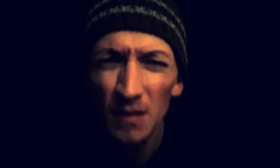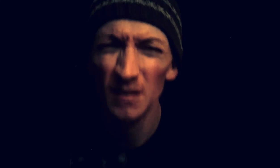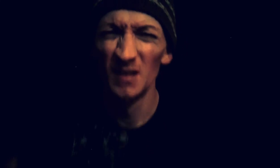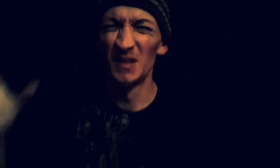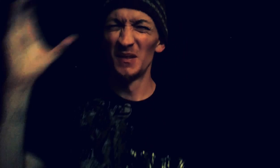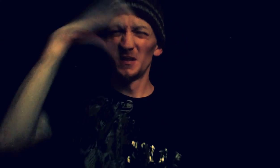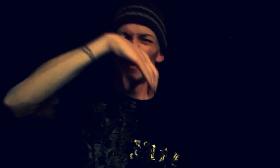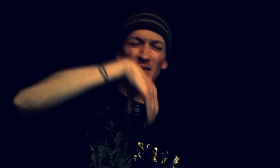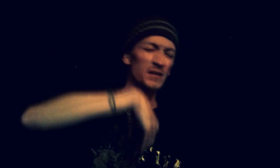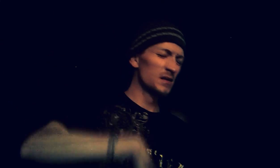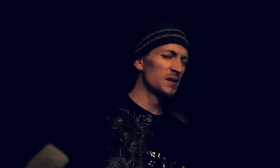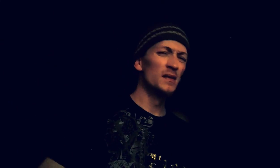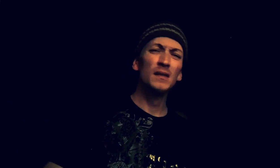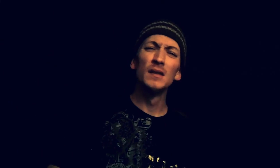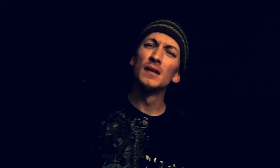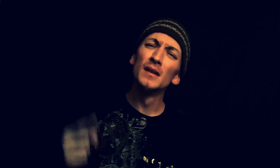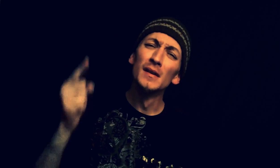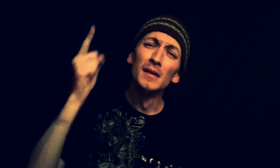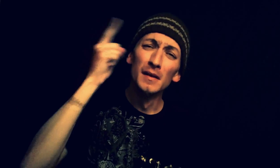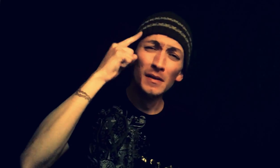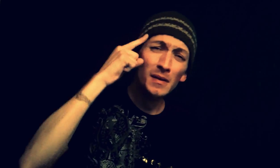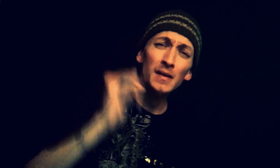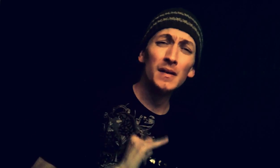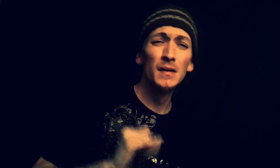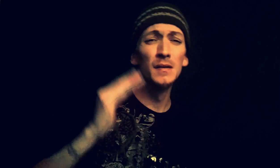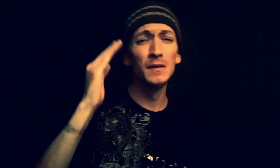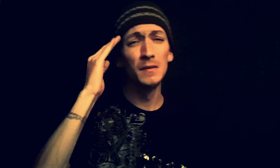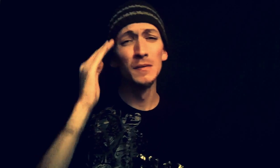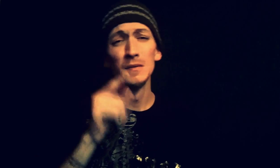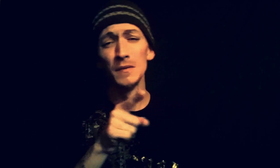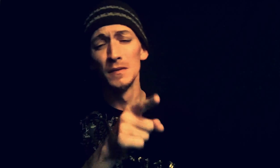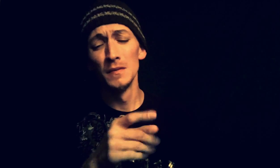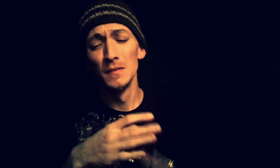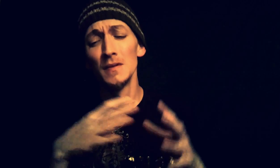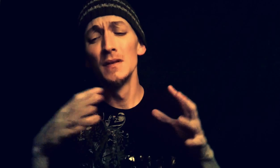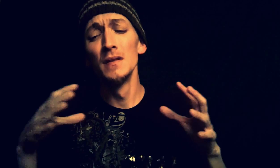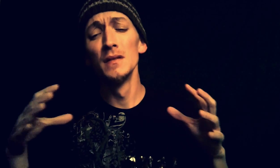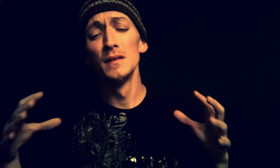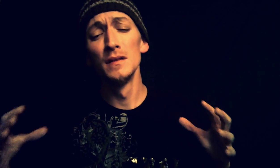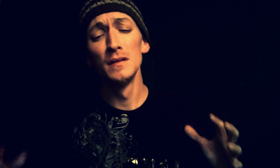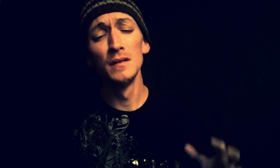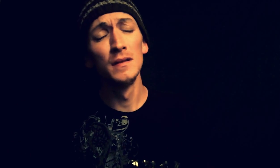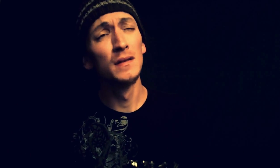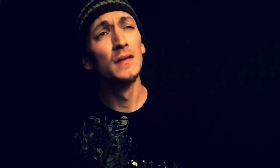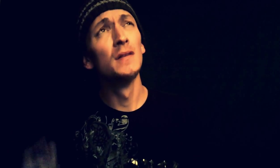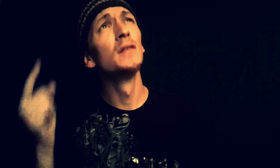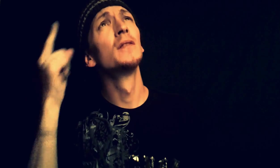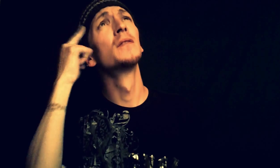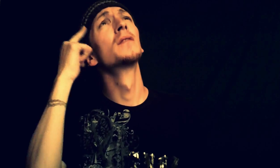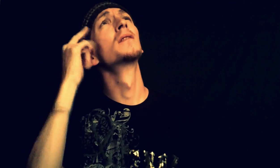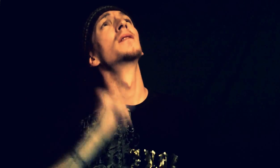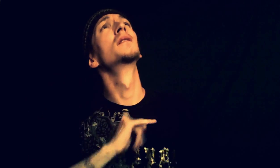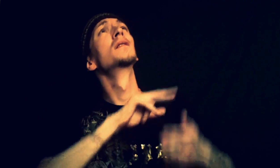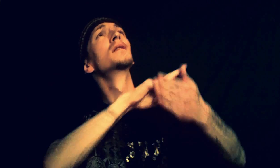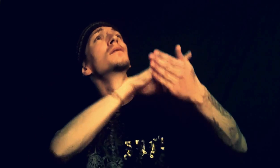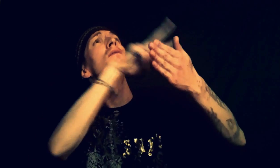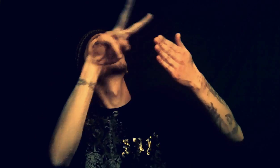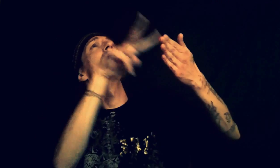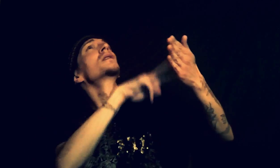Strange, thought I knew you well Thought I had read